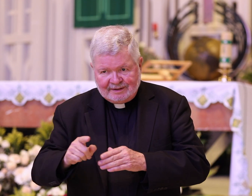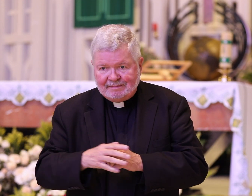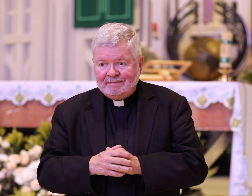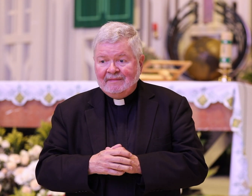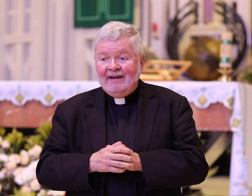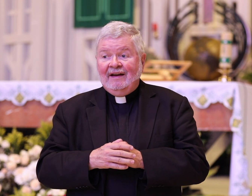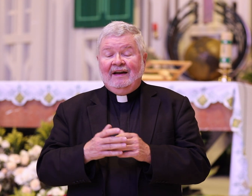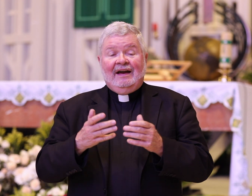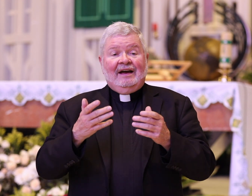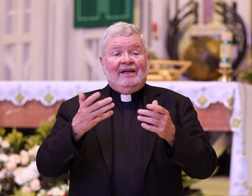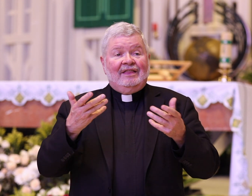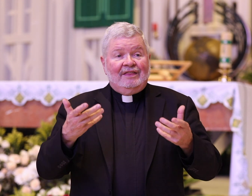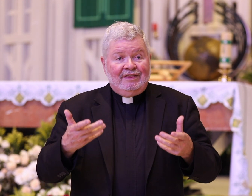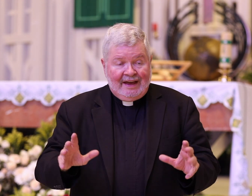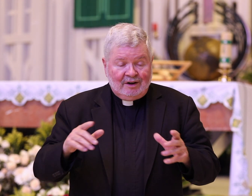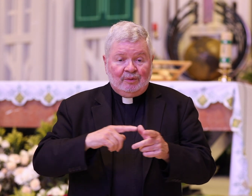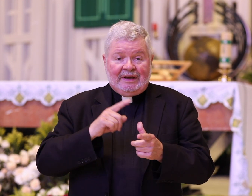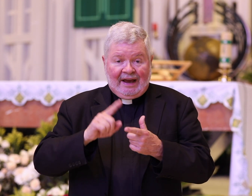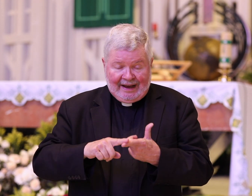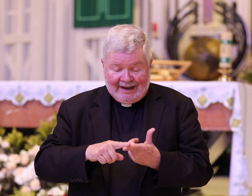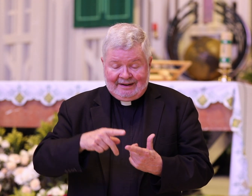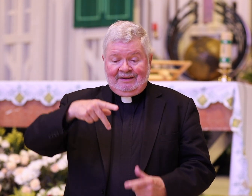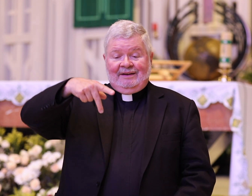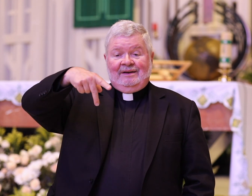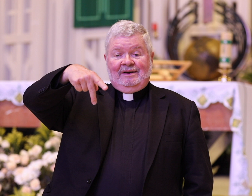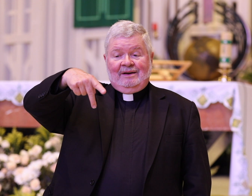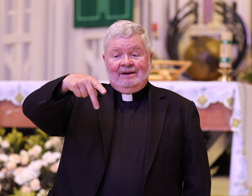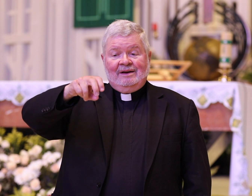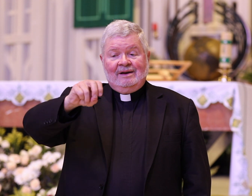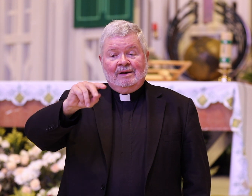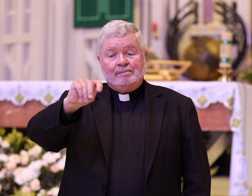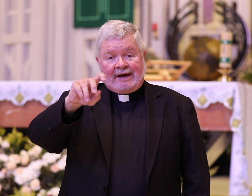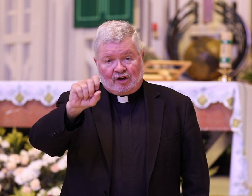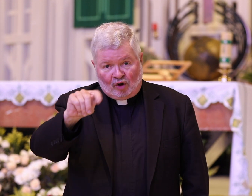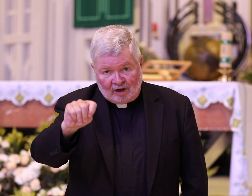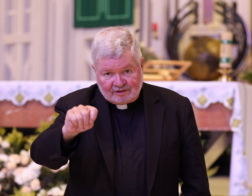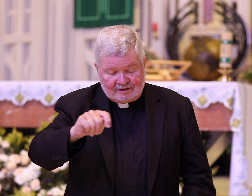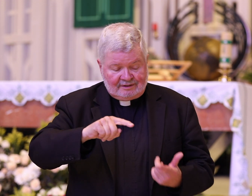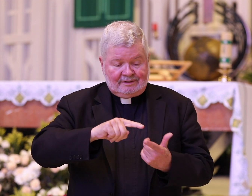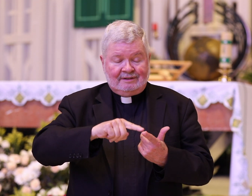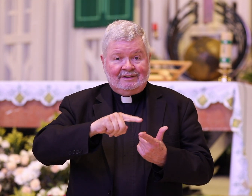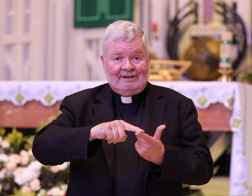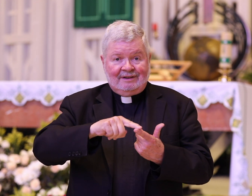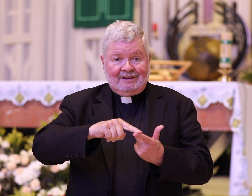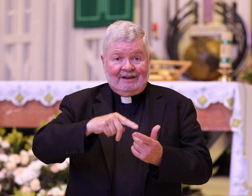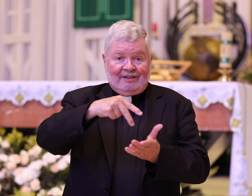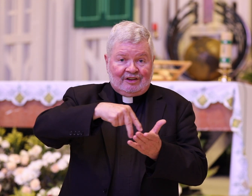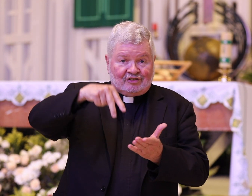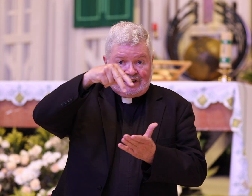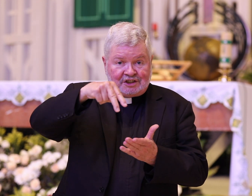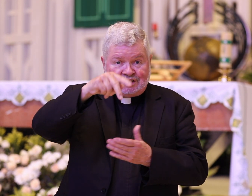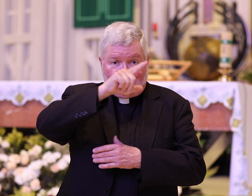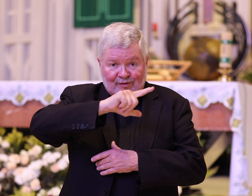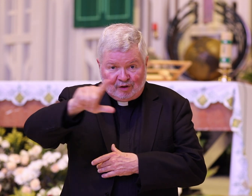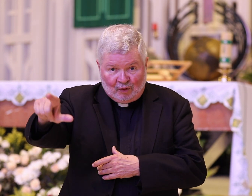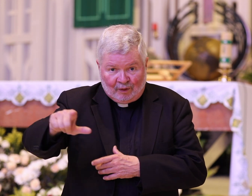then we had Pentecost the Ascension of the Lord